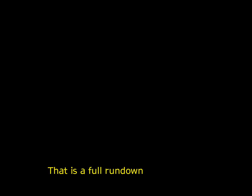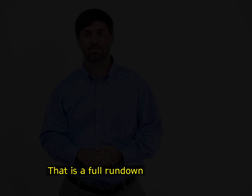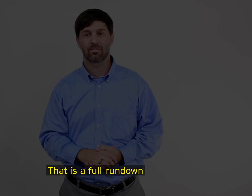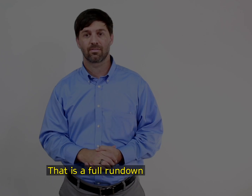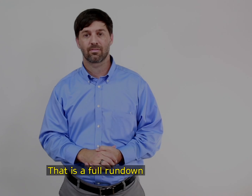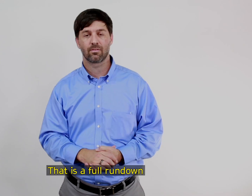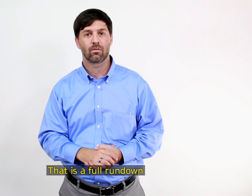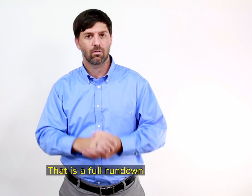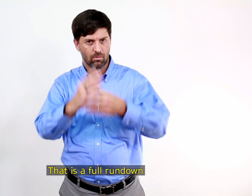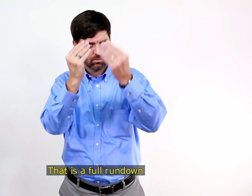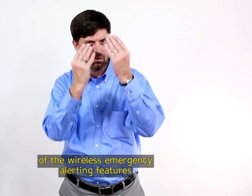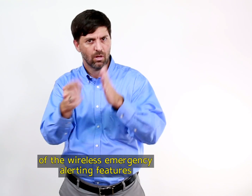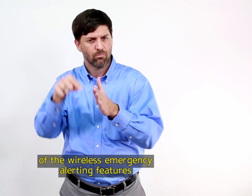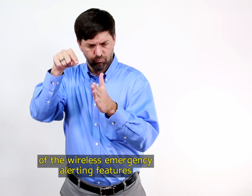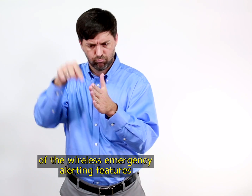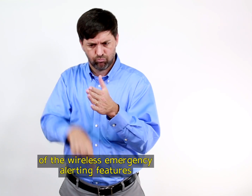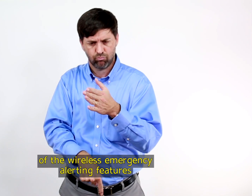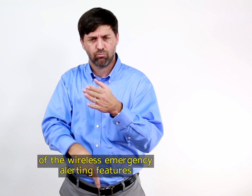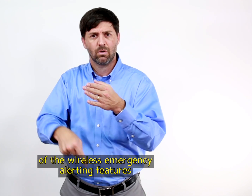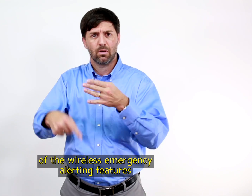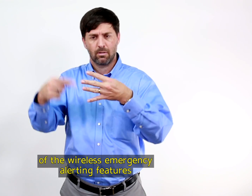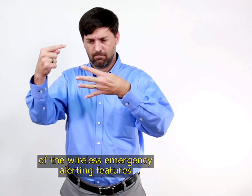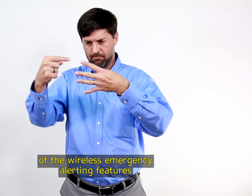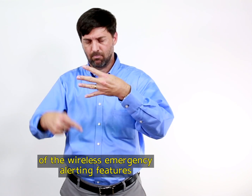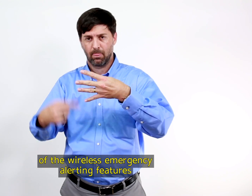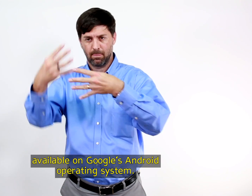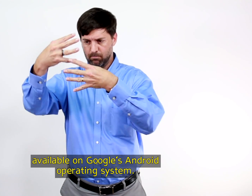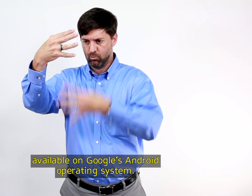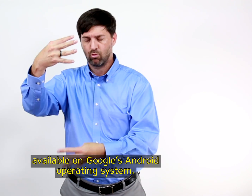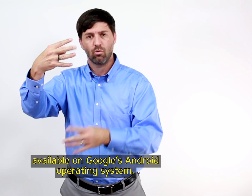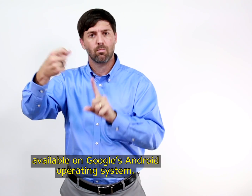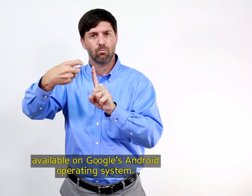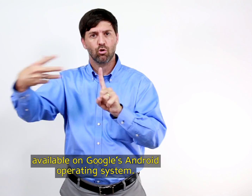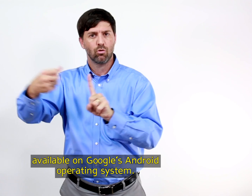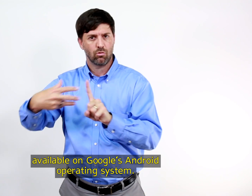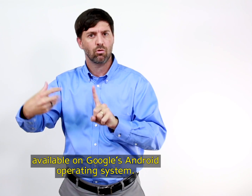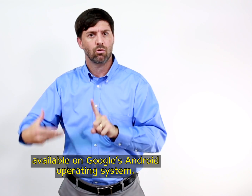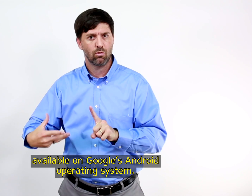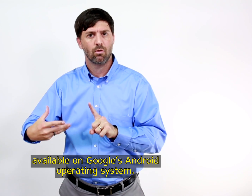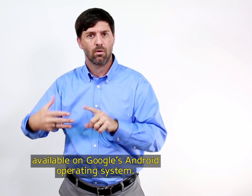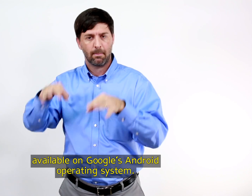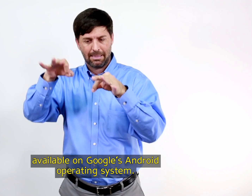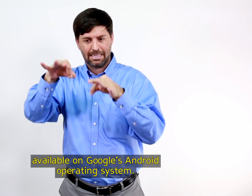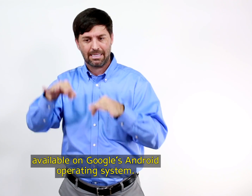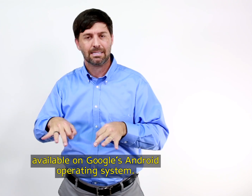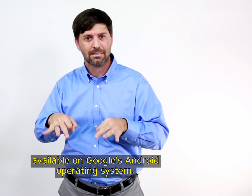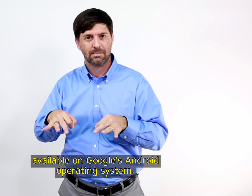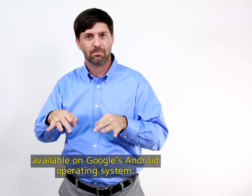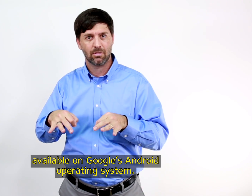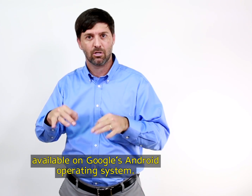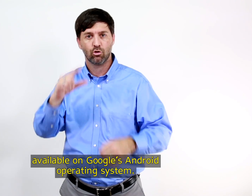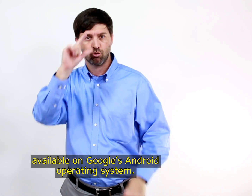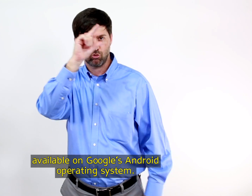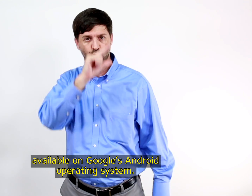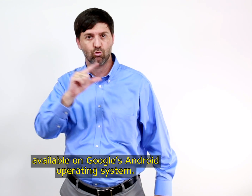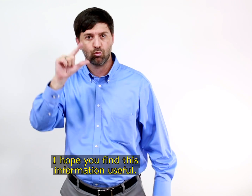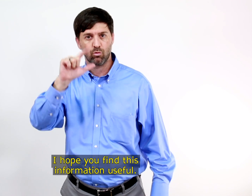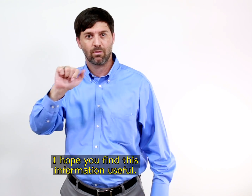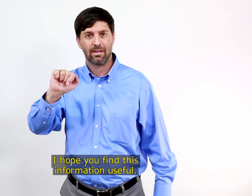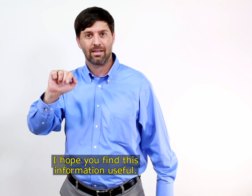That is a full rundown of the wireless emergency alerting features available on Google's Android operating system. I hope